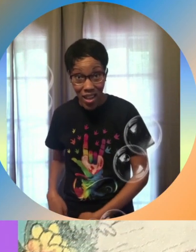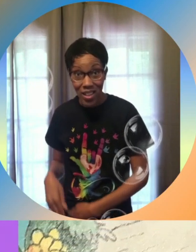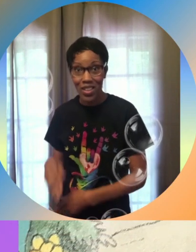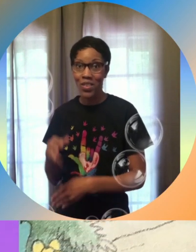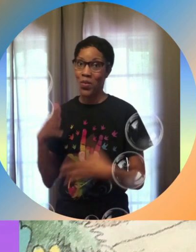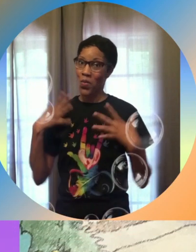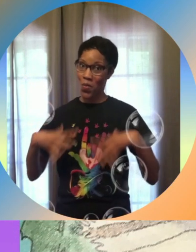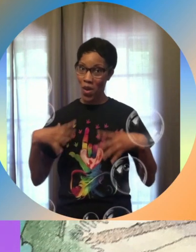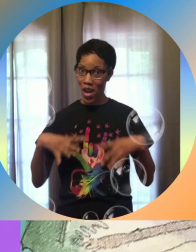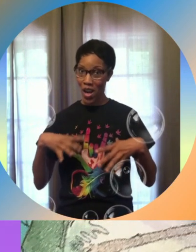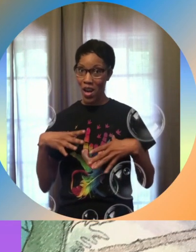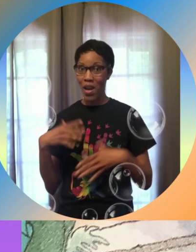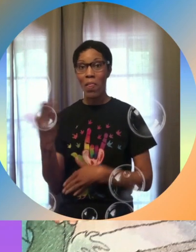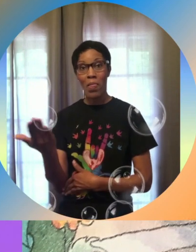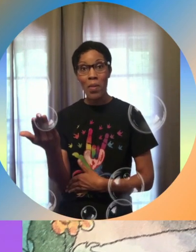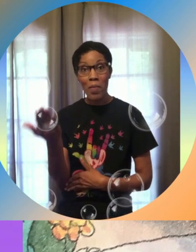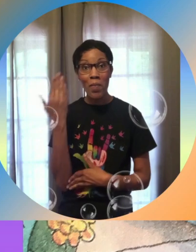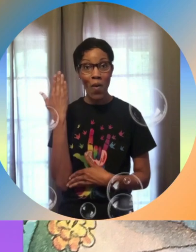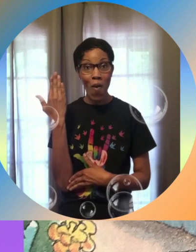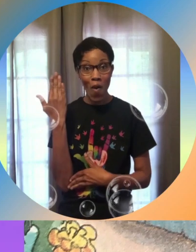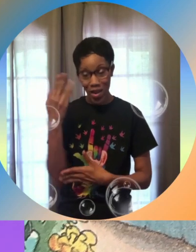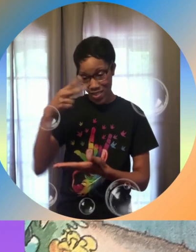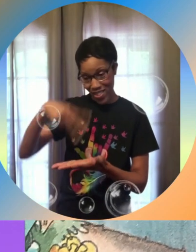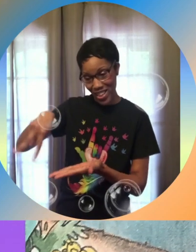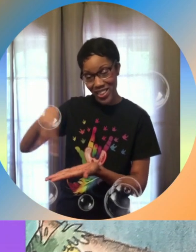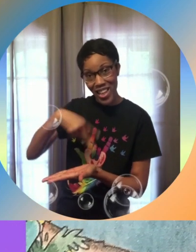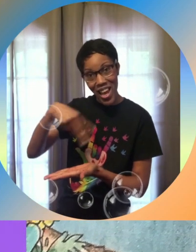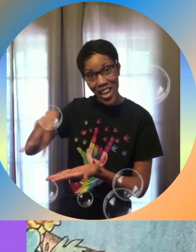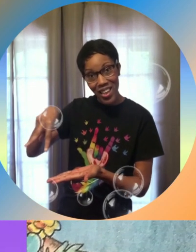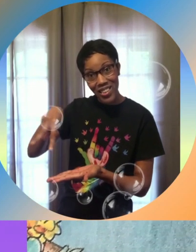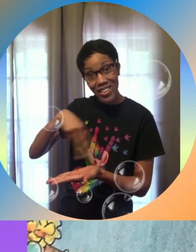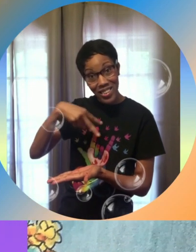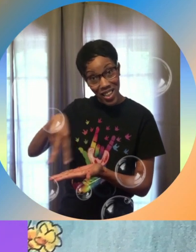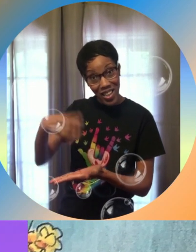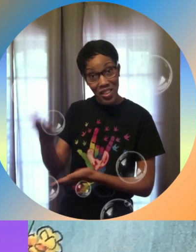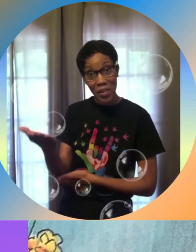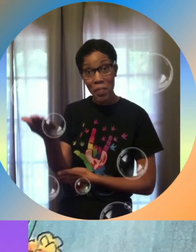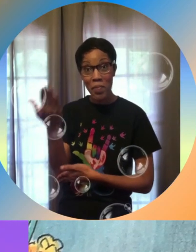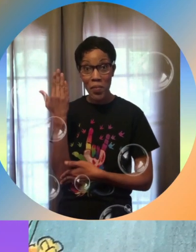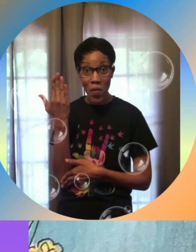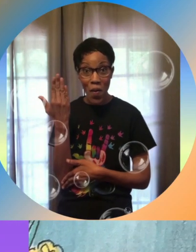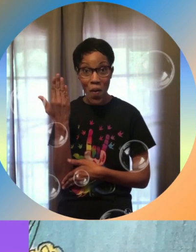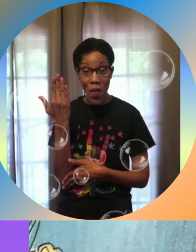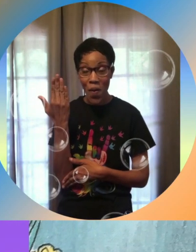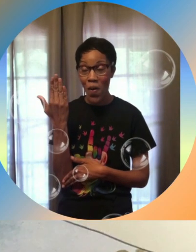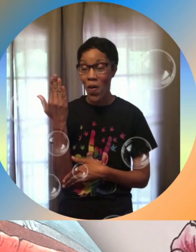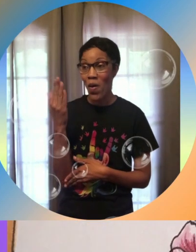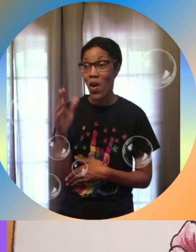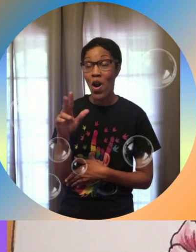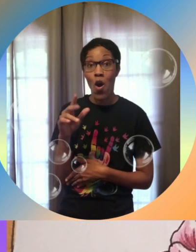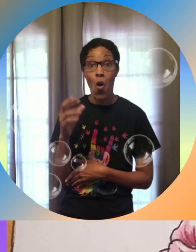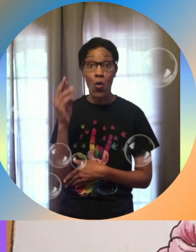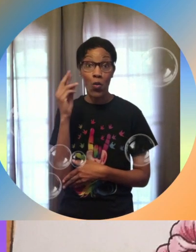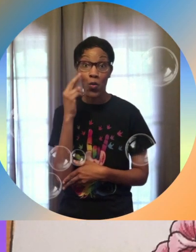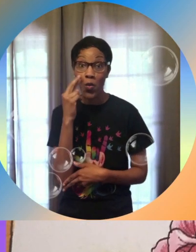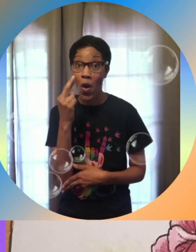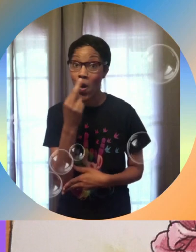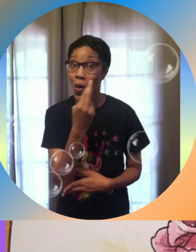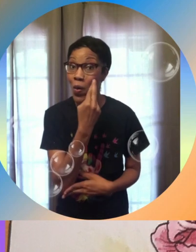dance in the morning I'll wear a rose between my